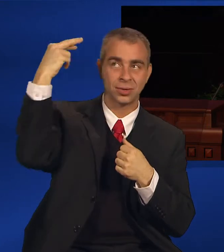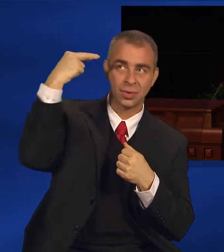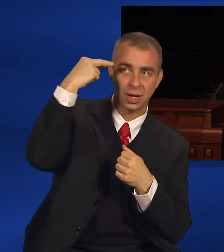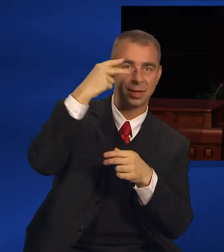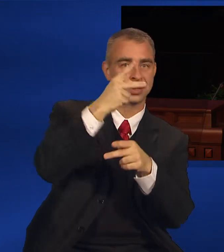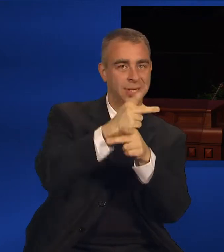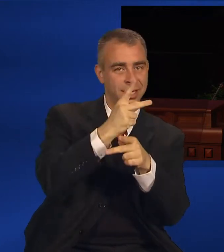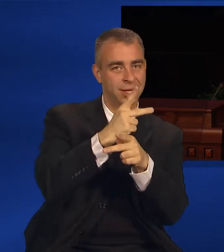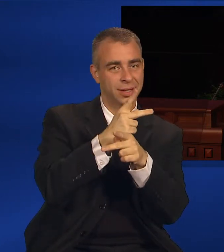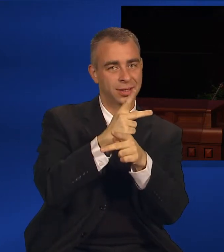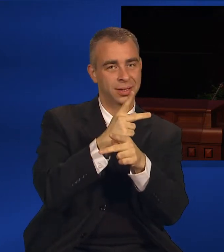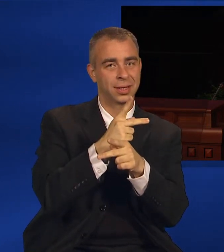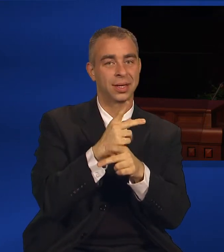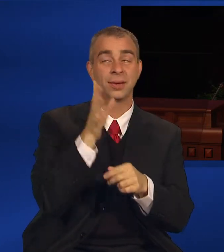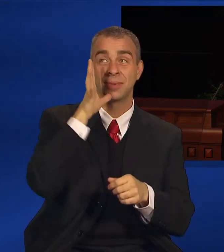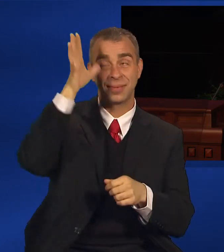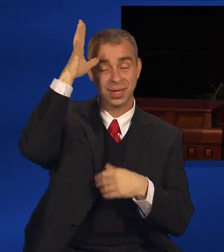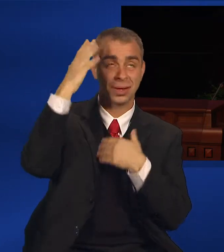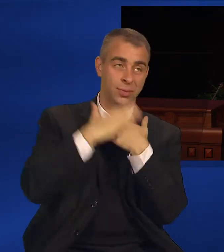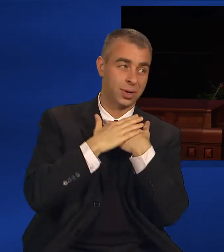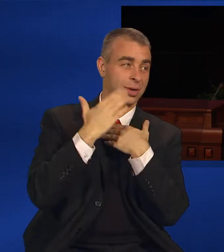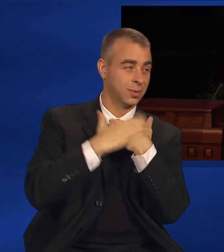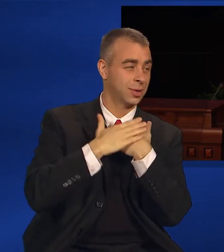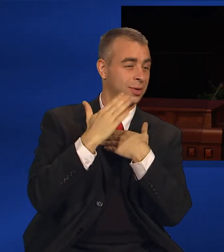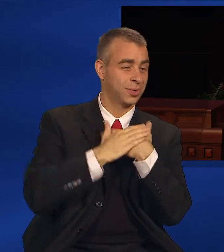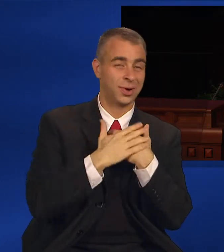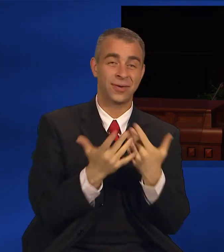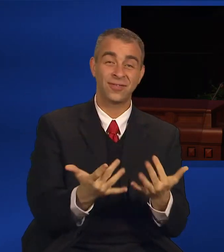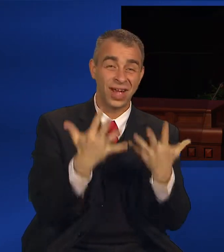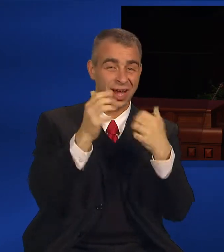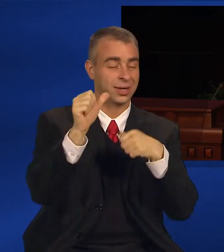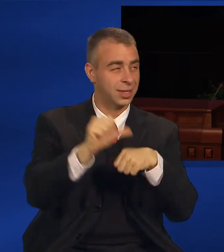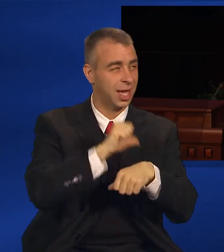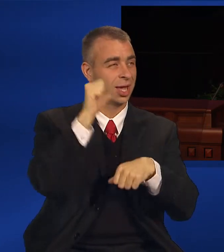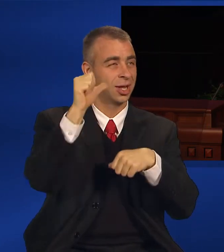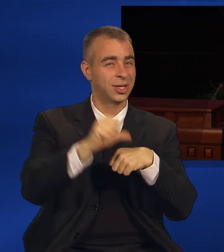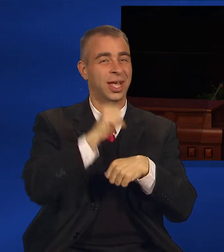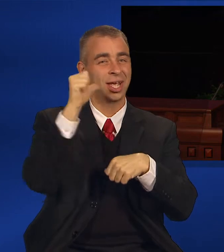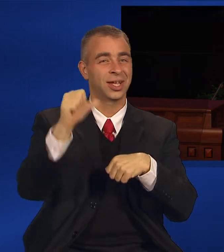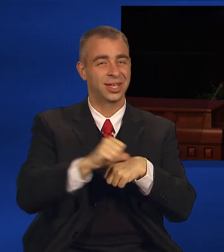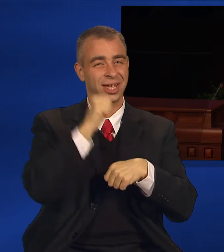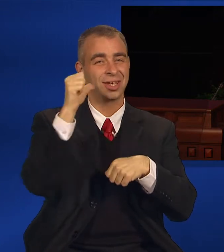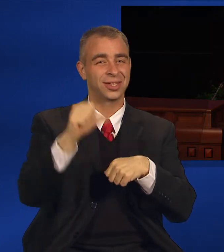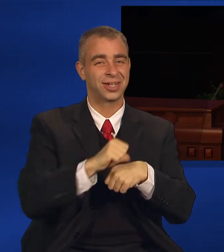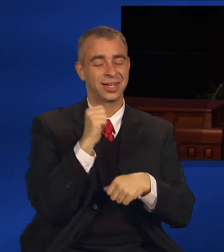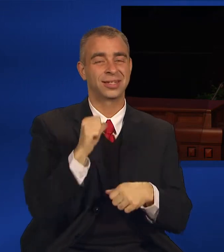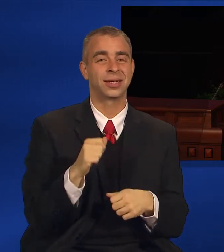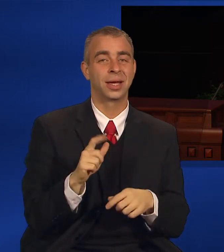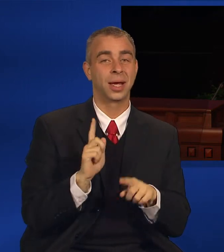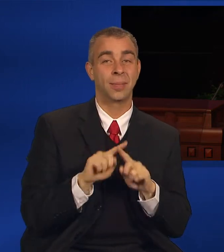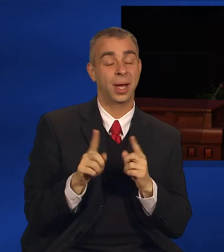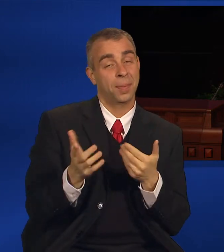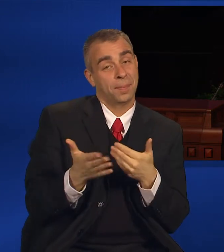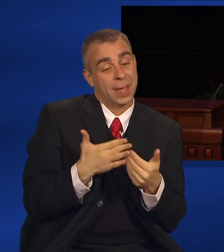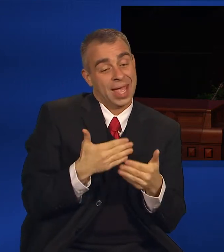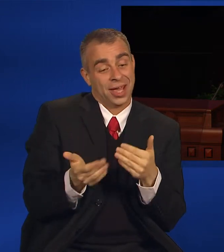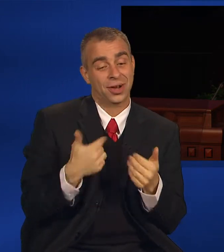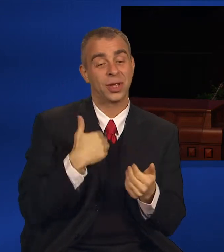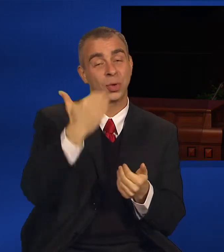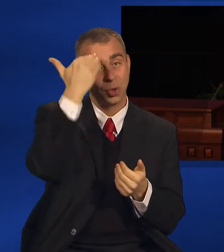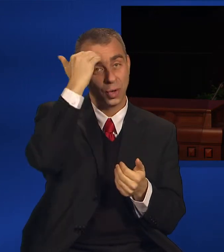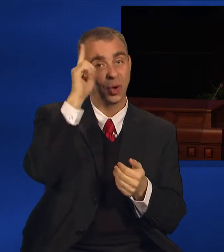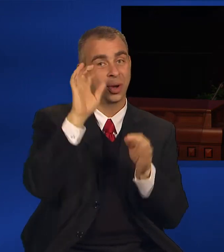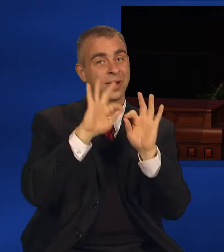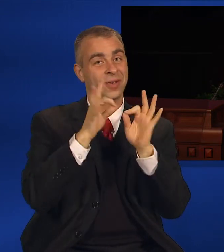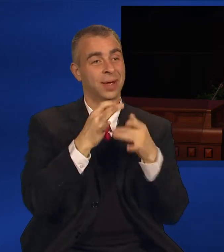Both of us have been warned repeatedly of the dangers of fire. However, I knew where my family kept the matches,